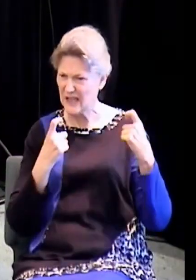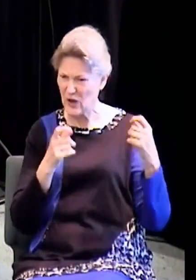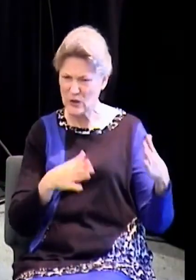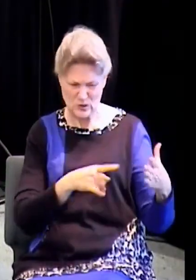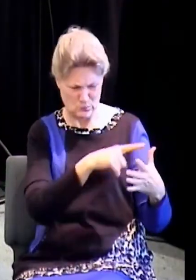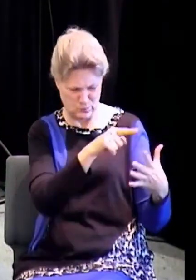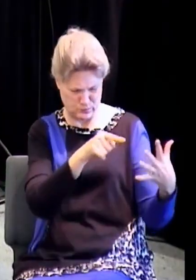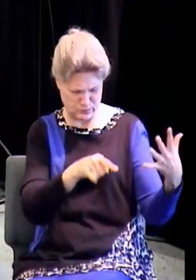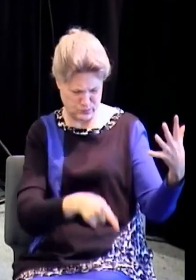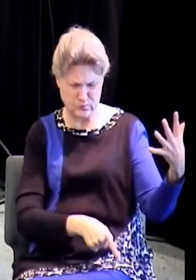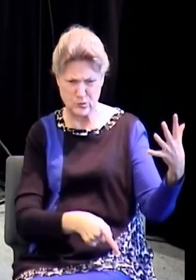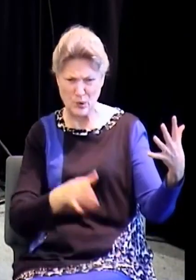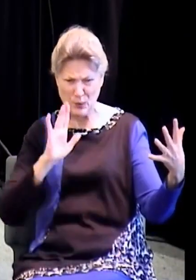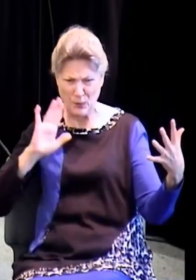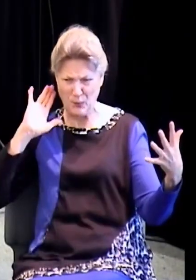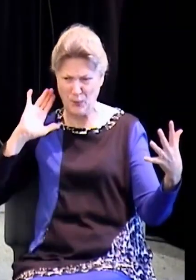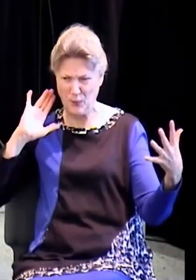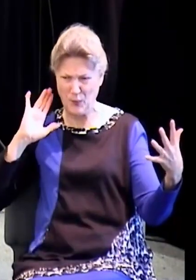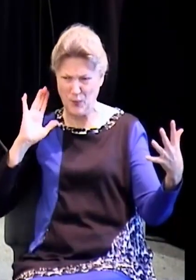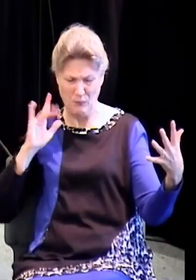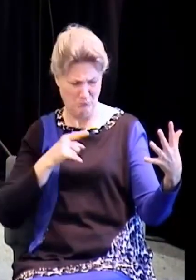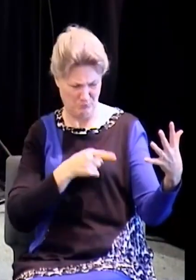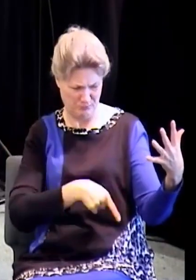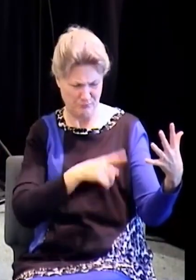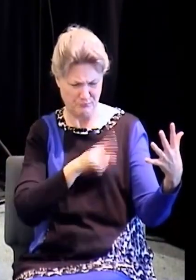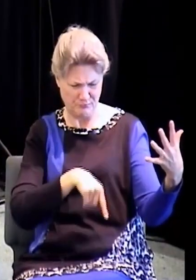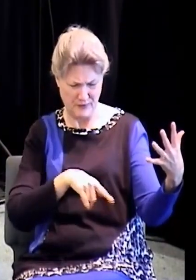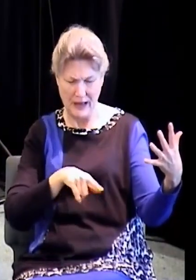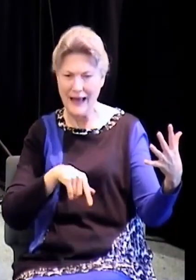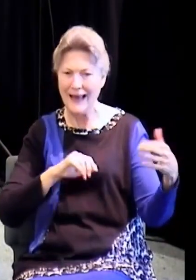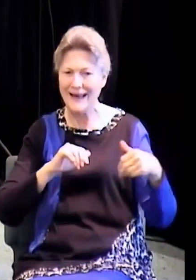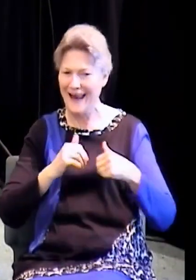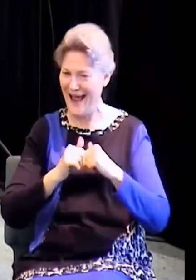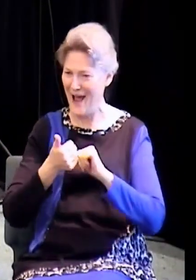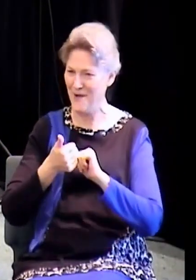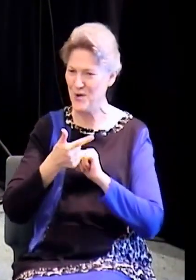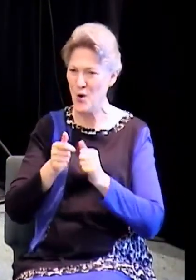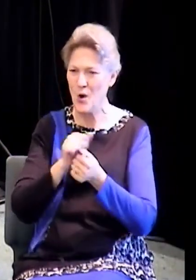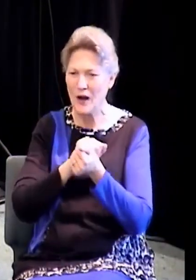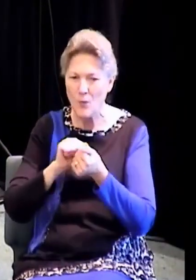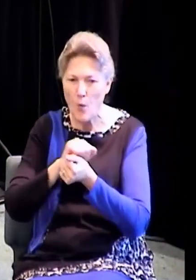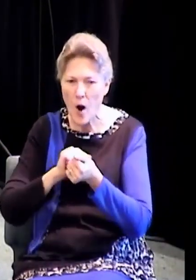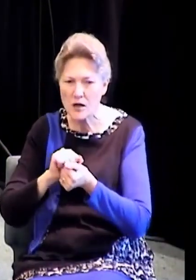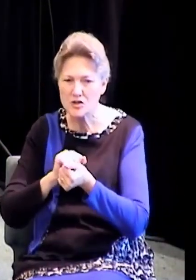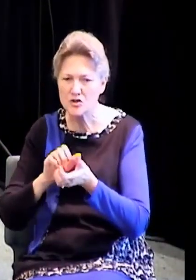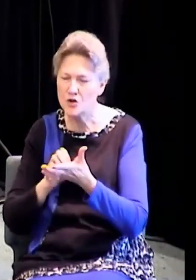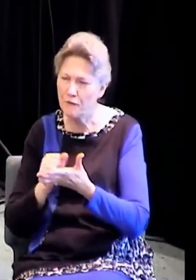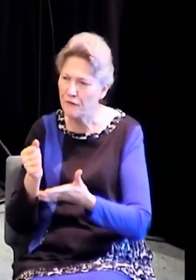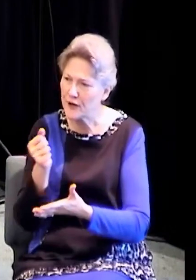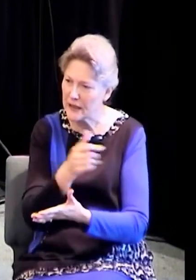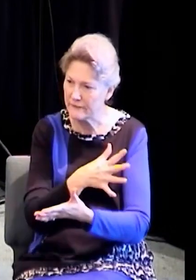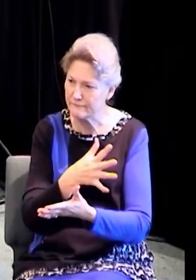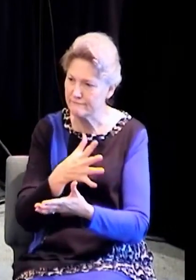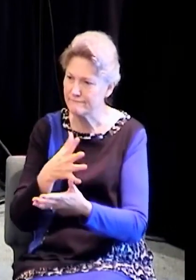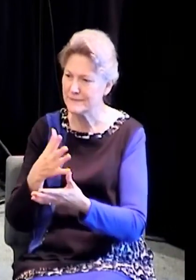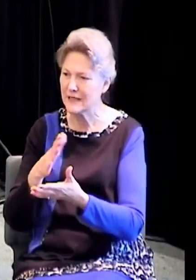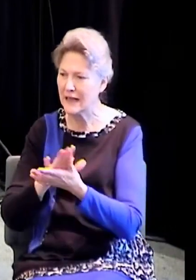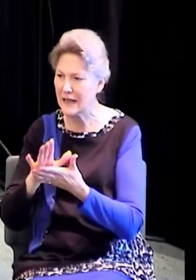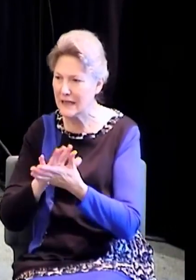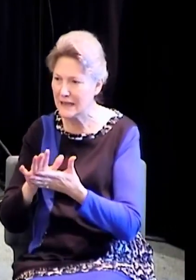used to be only flesh. Now you're flesh with Spirit. And now that Spirit is giving you the power to change and live for me. But He said this, but you are justified